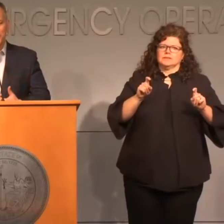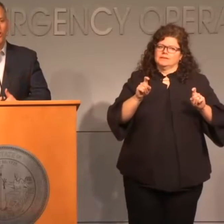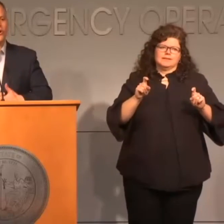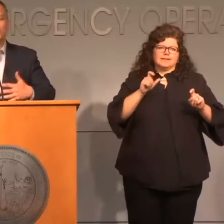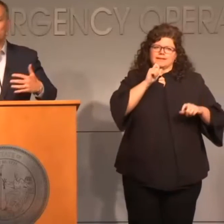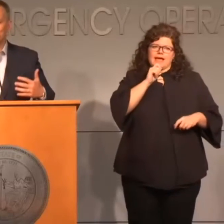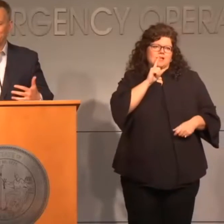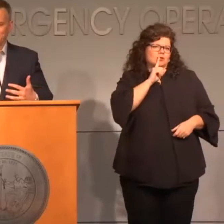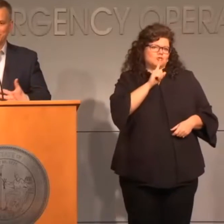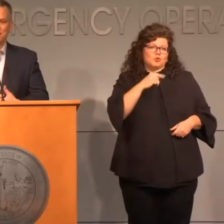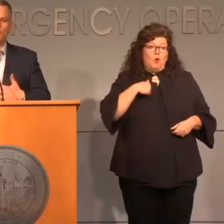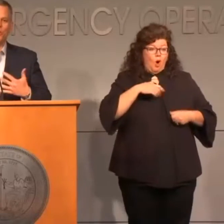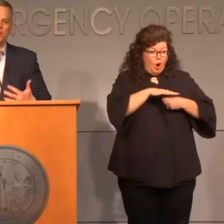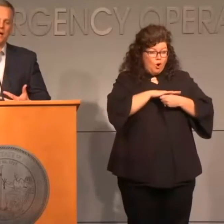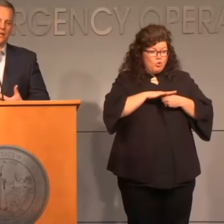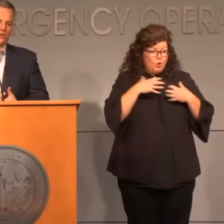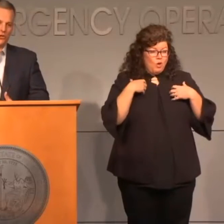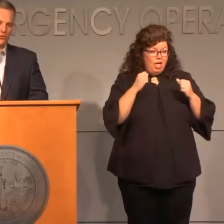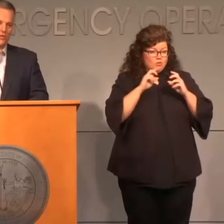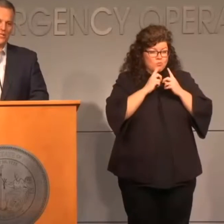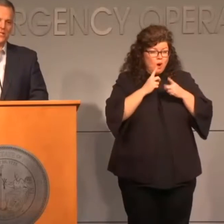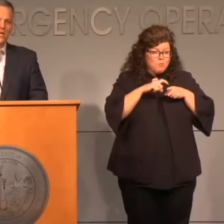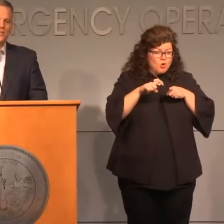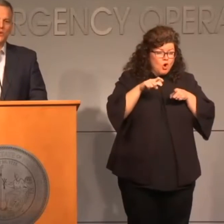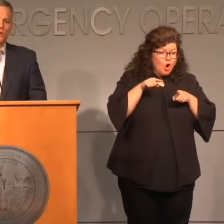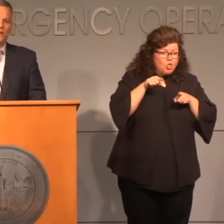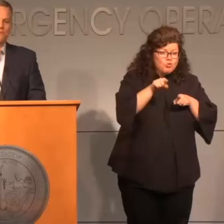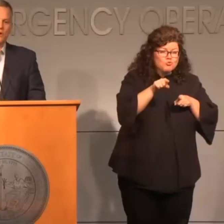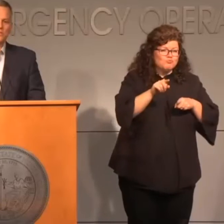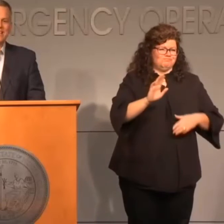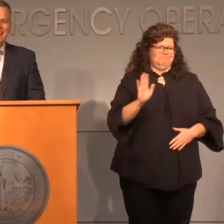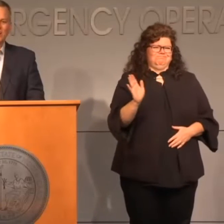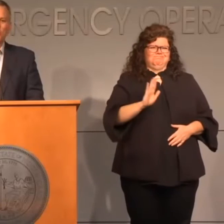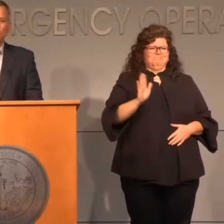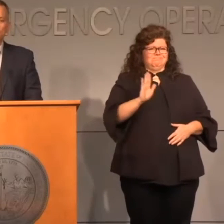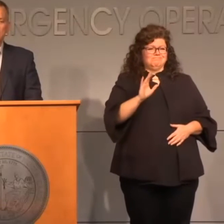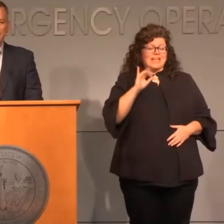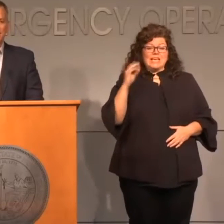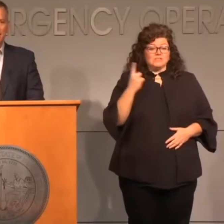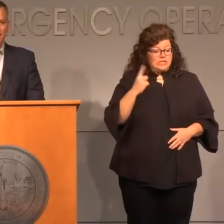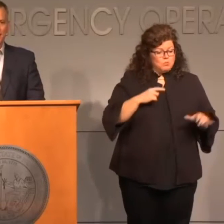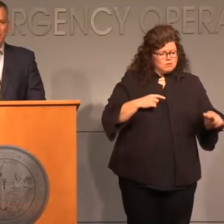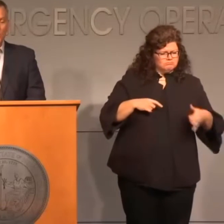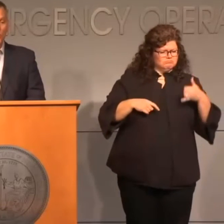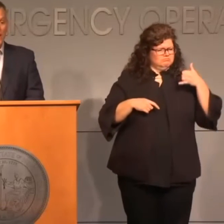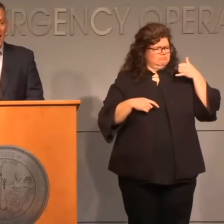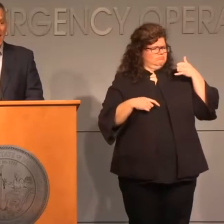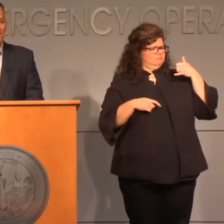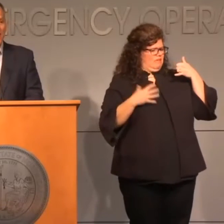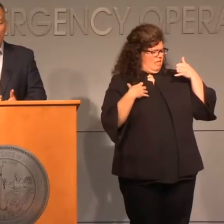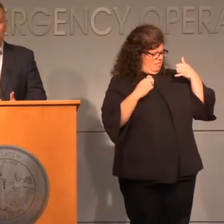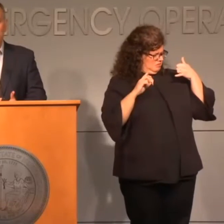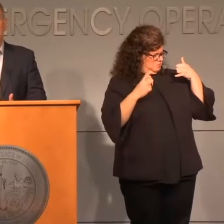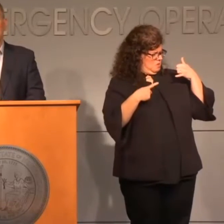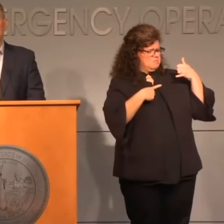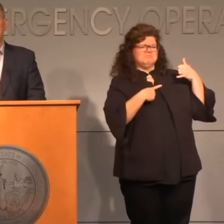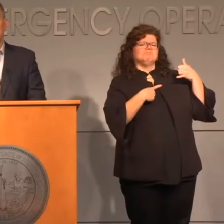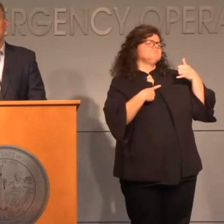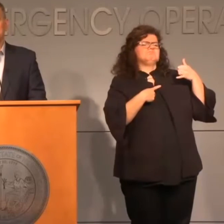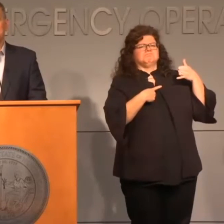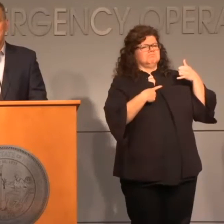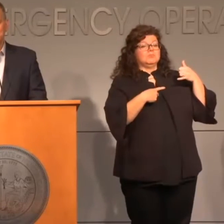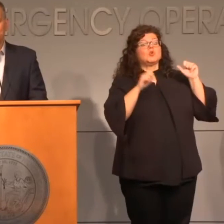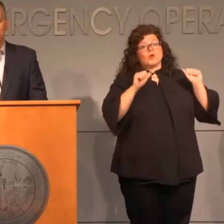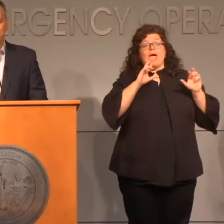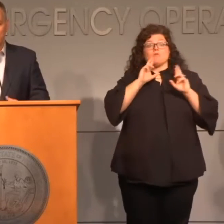health departments are not doing this and would not do this. So if folks get calls like that, we have a robocall